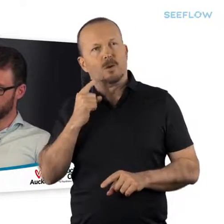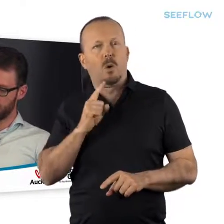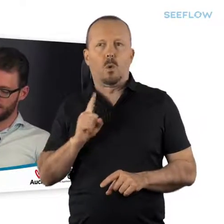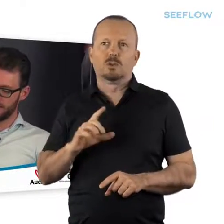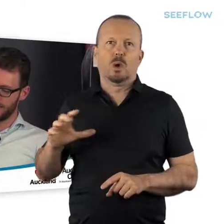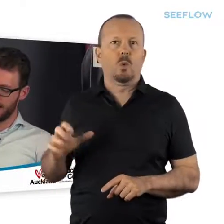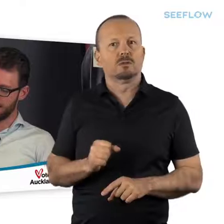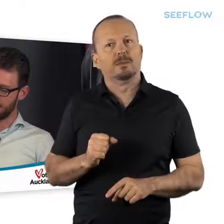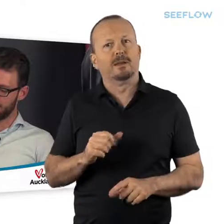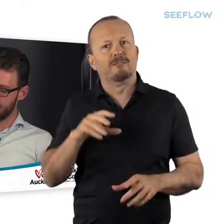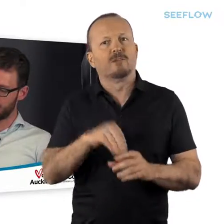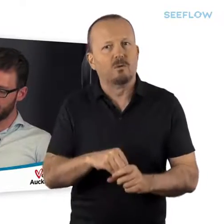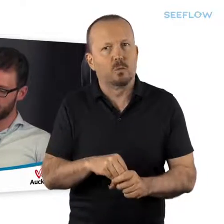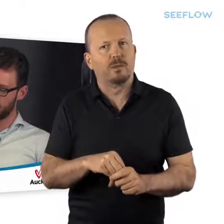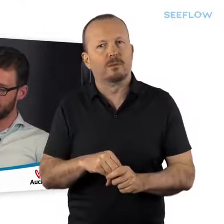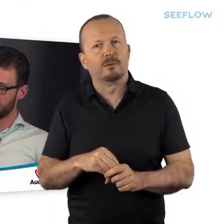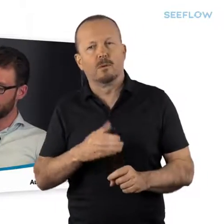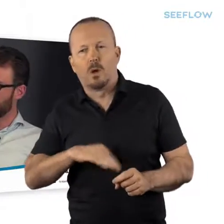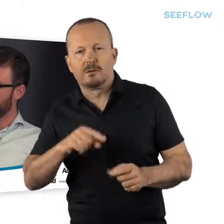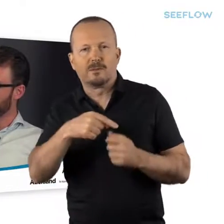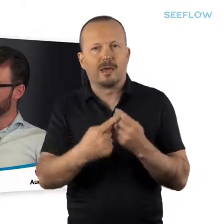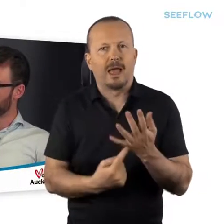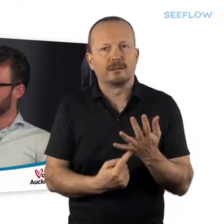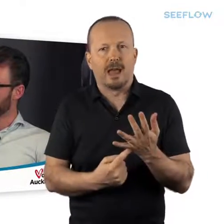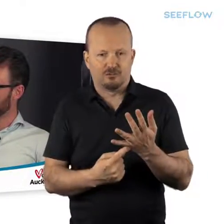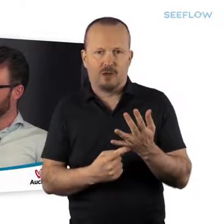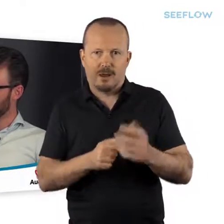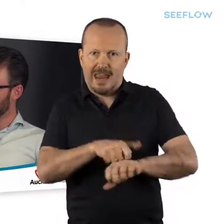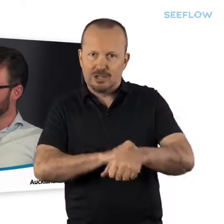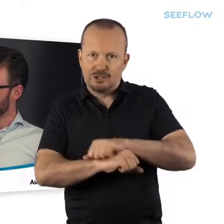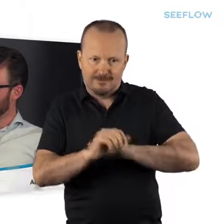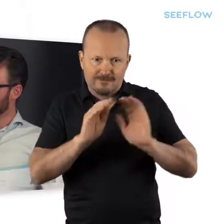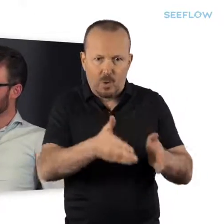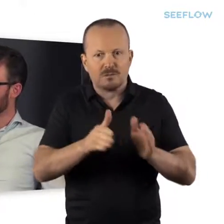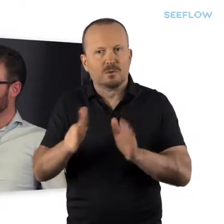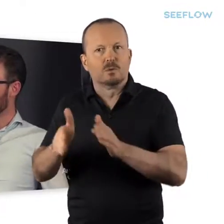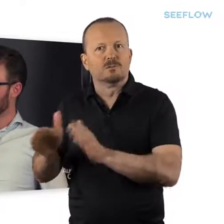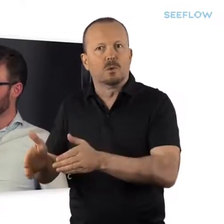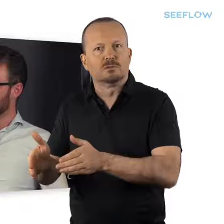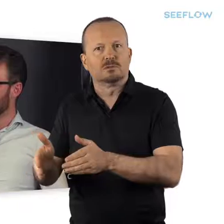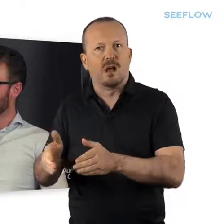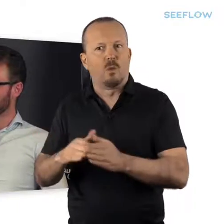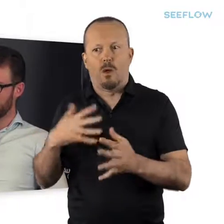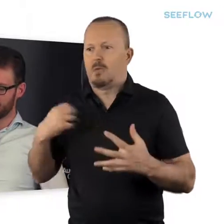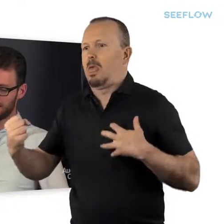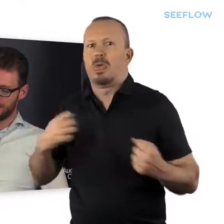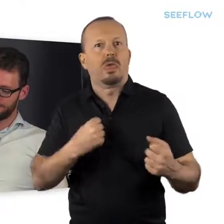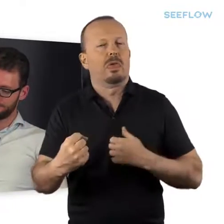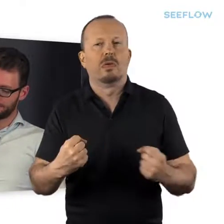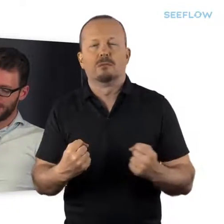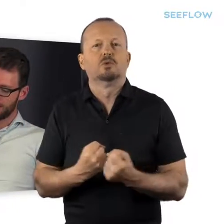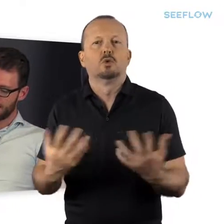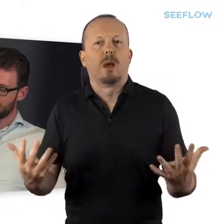you and your community, and put your emphasis there. I guess also as part of that,